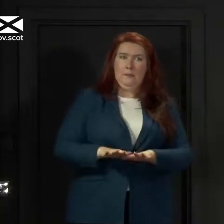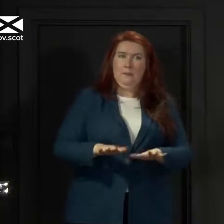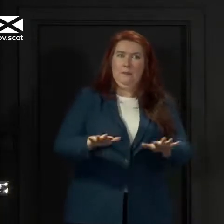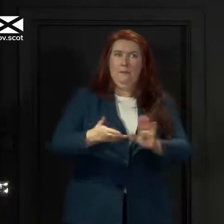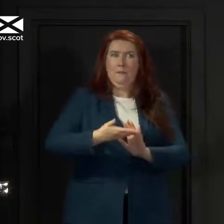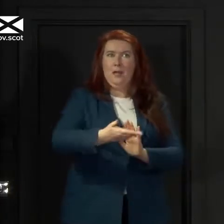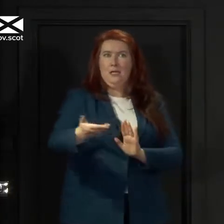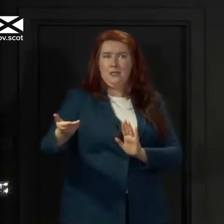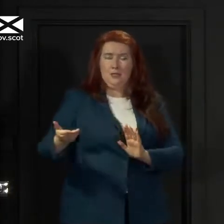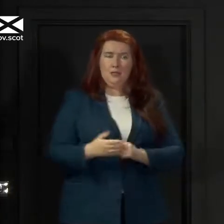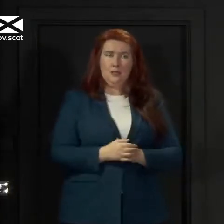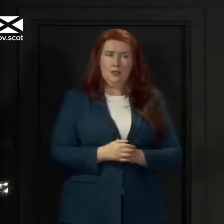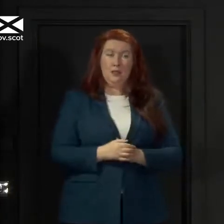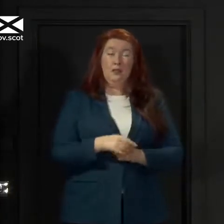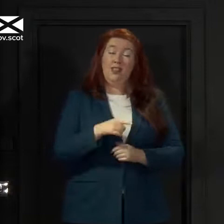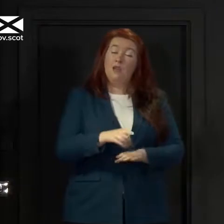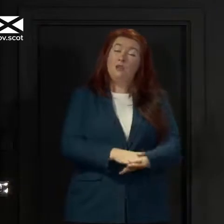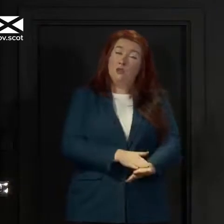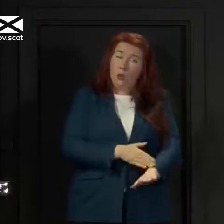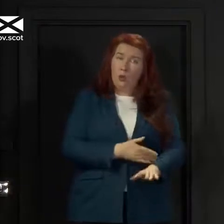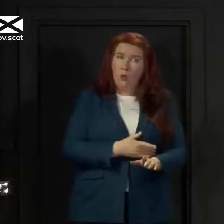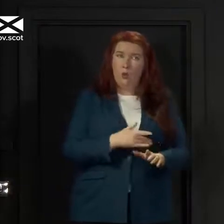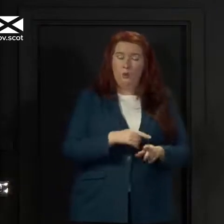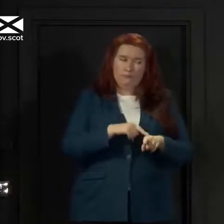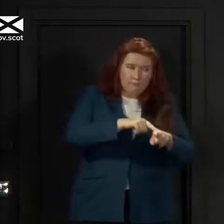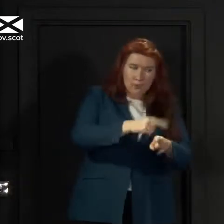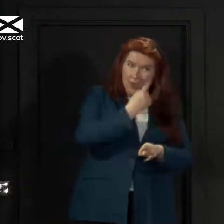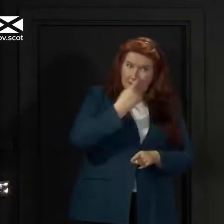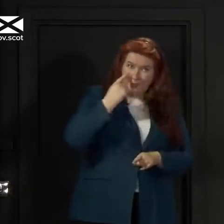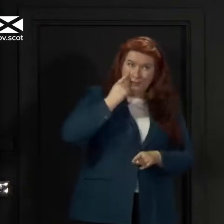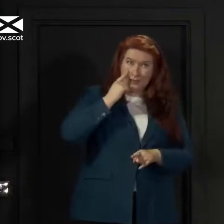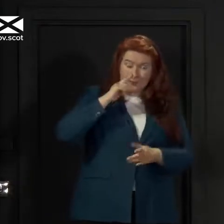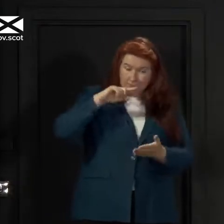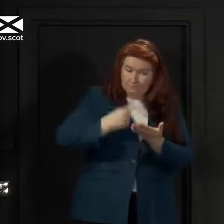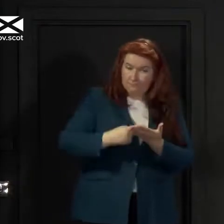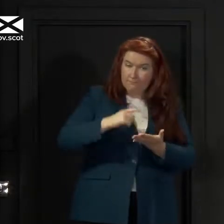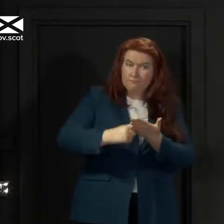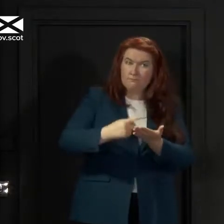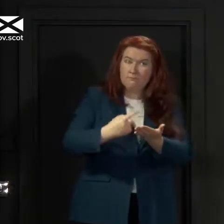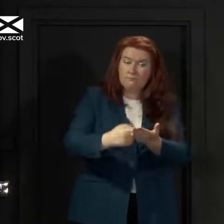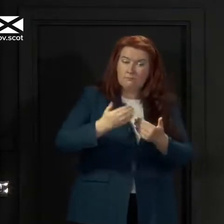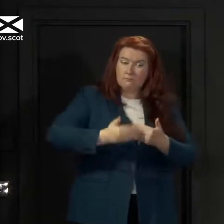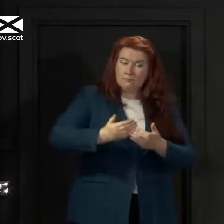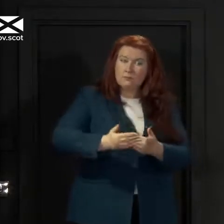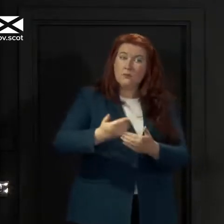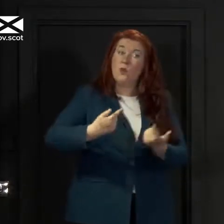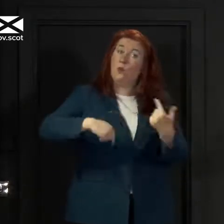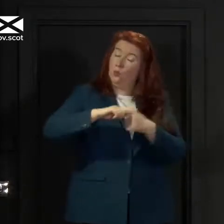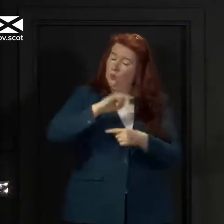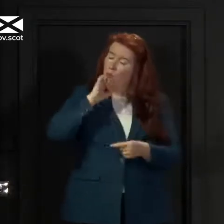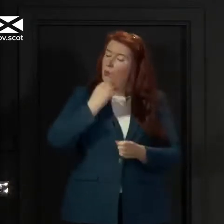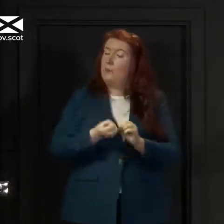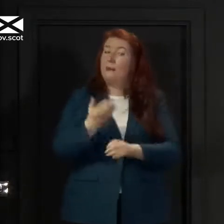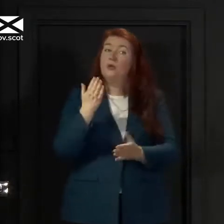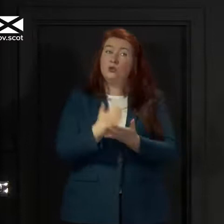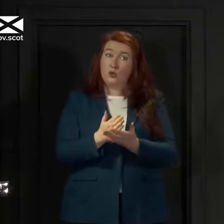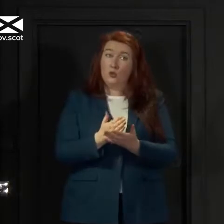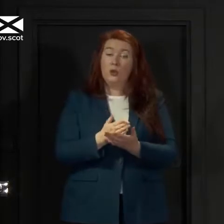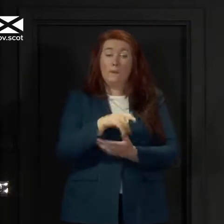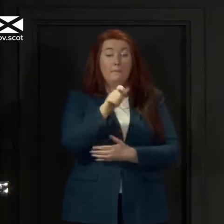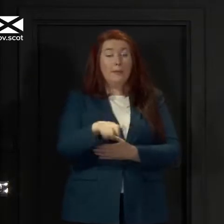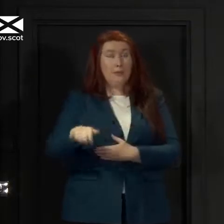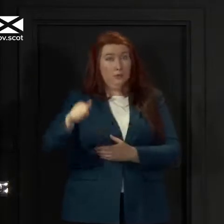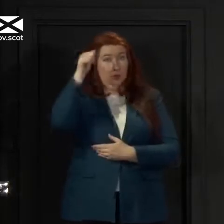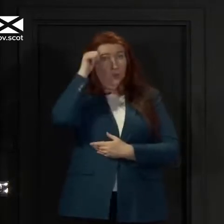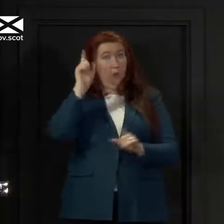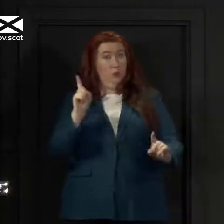are made in that slow, evidence-based way, we will make sure that patients are well aware of